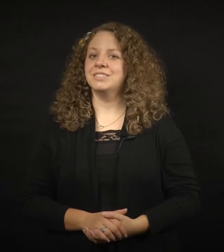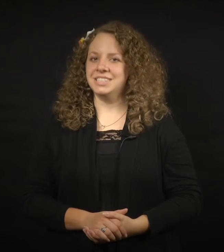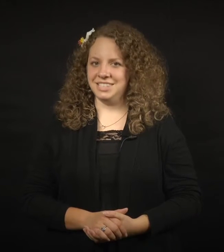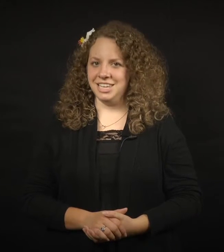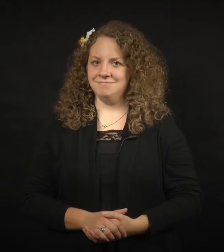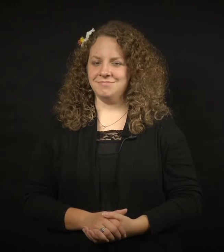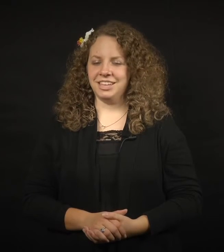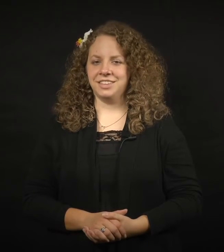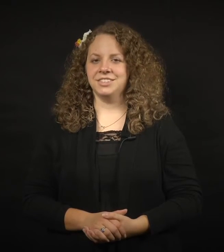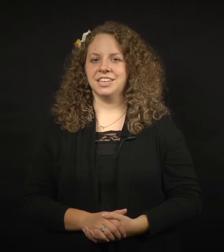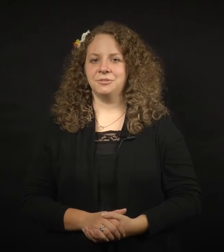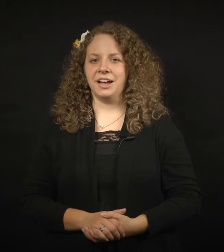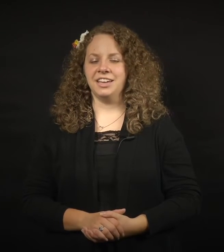C, like in the sign ride.